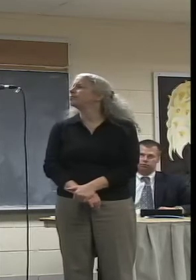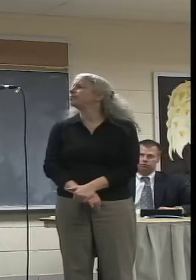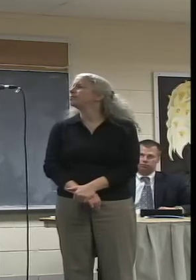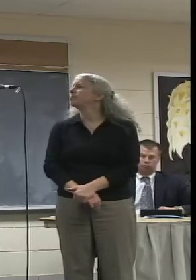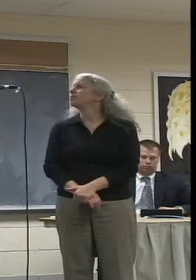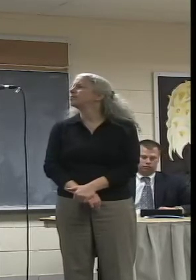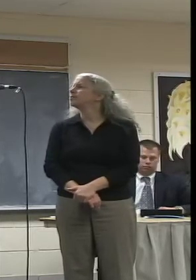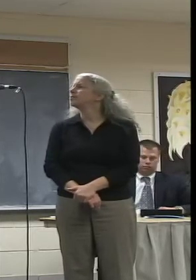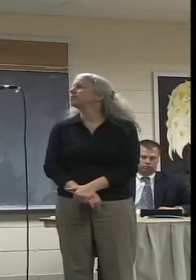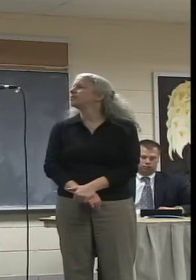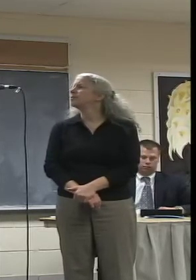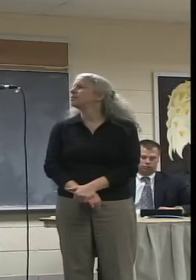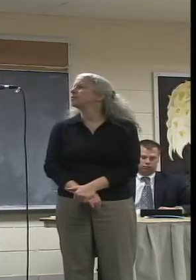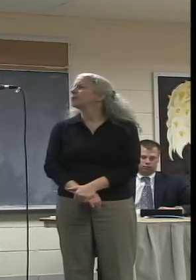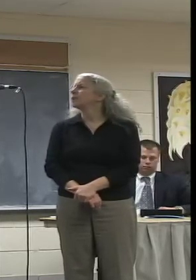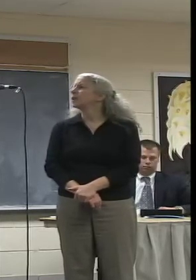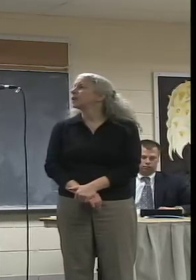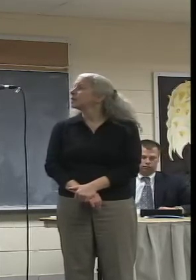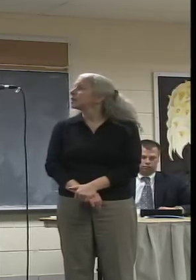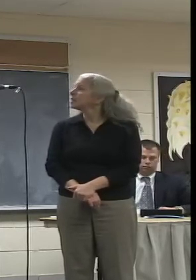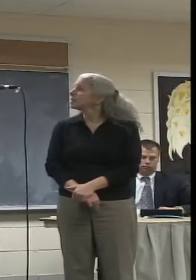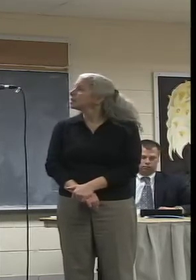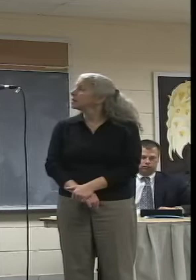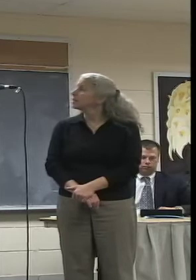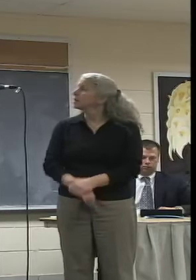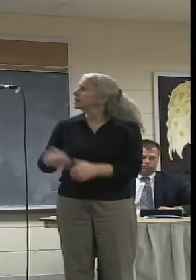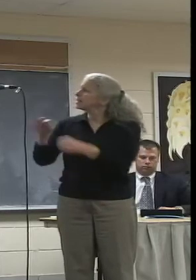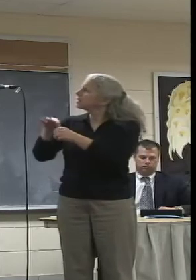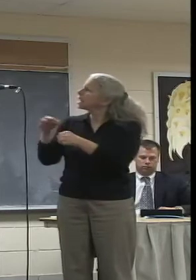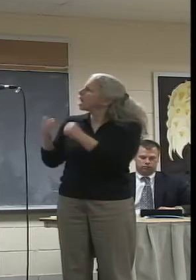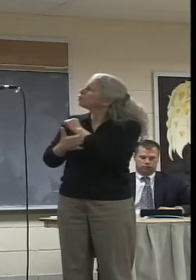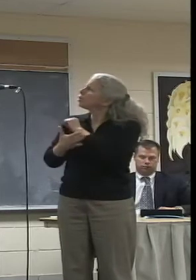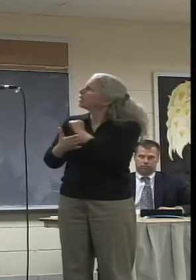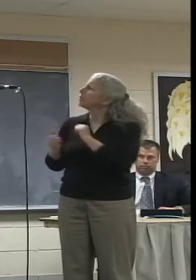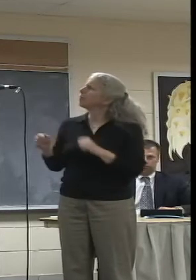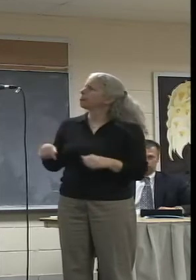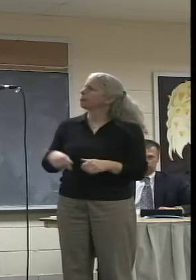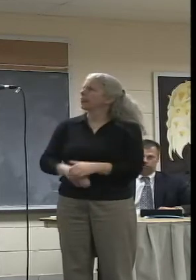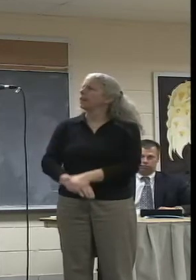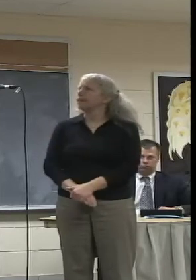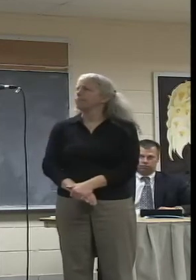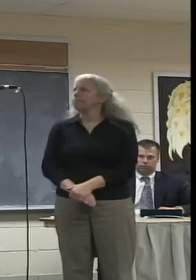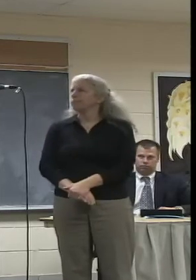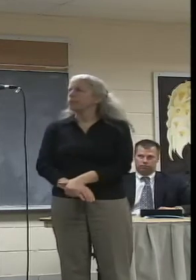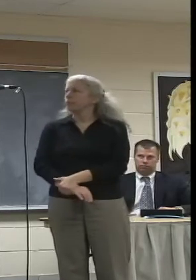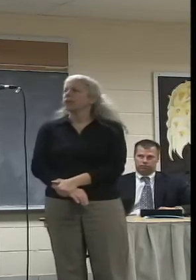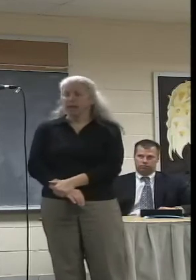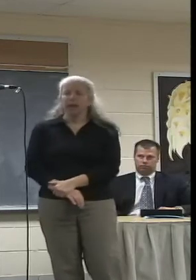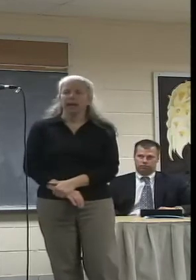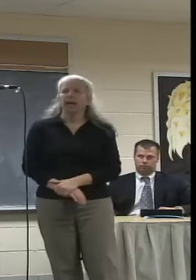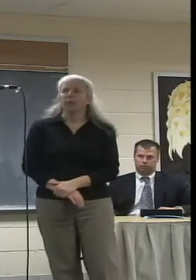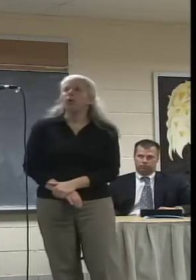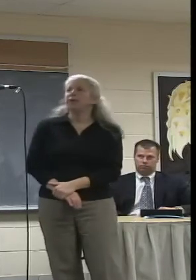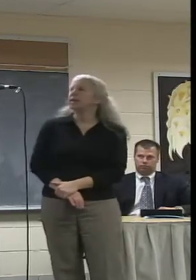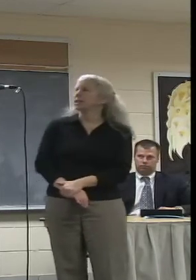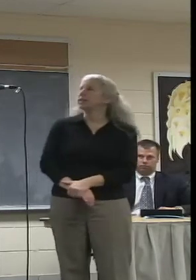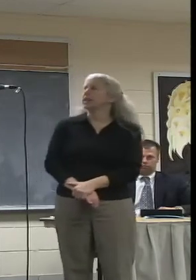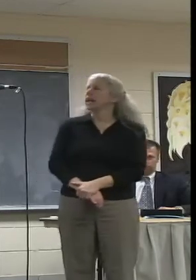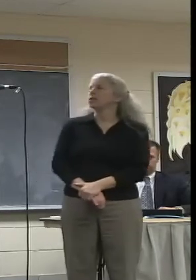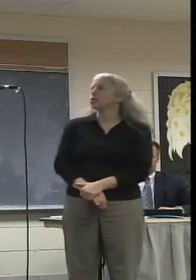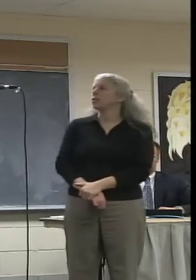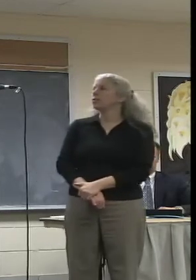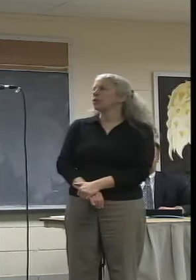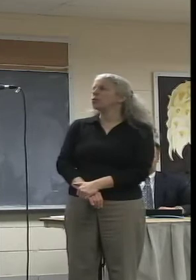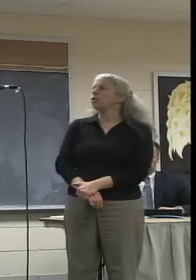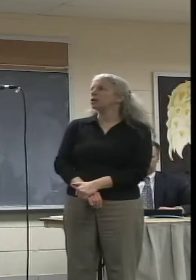city council will vote for you. The city council will vote you. And I'm hoping that the